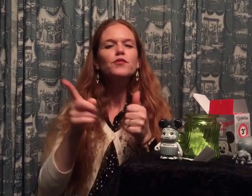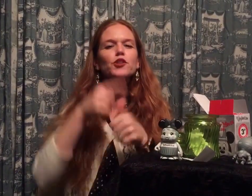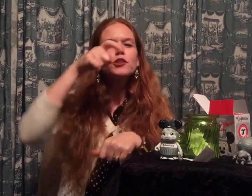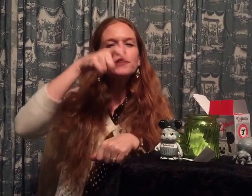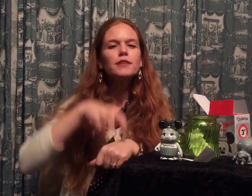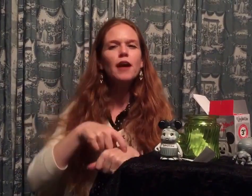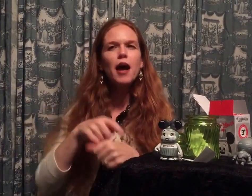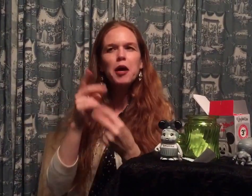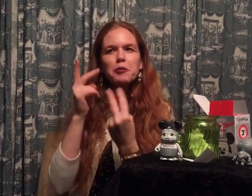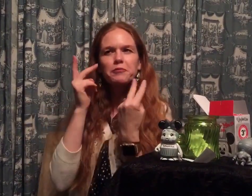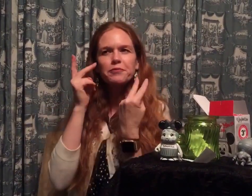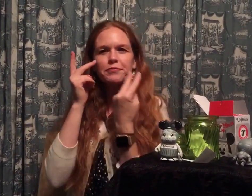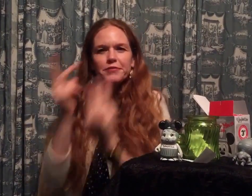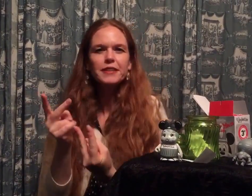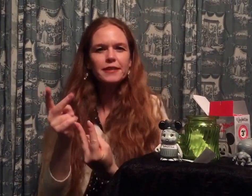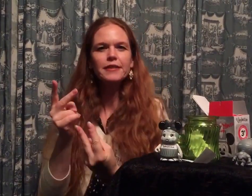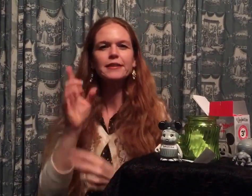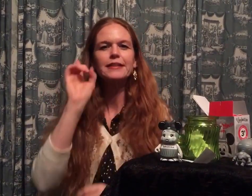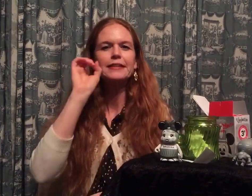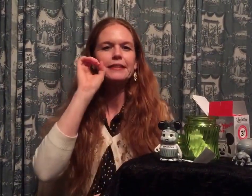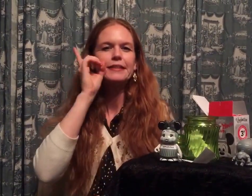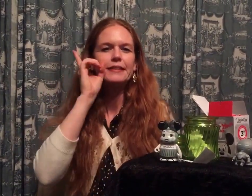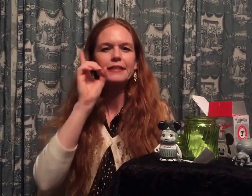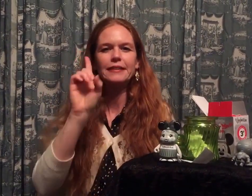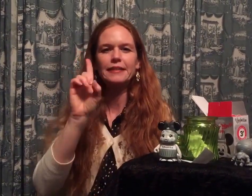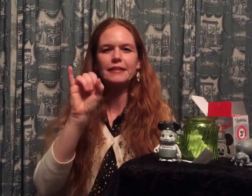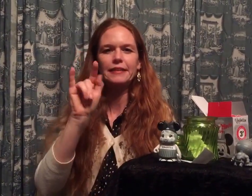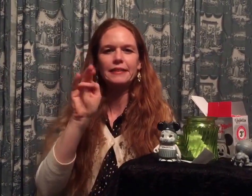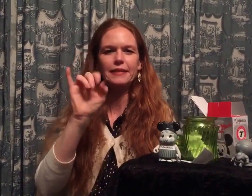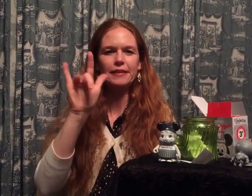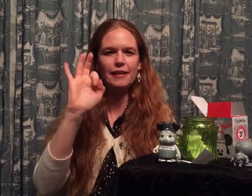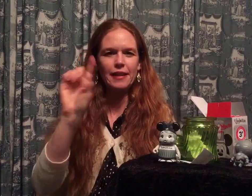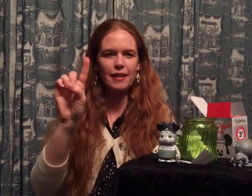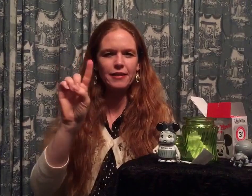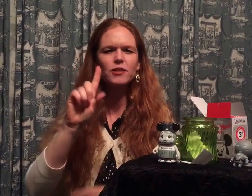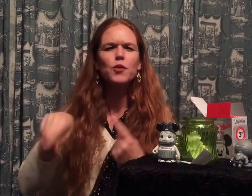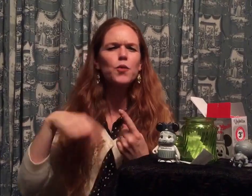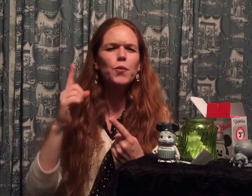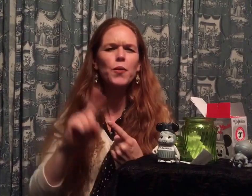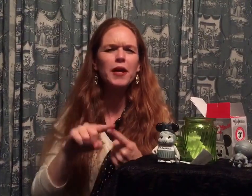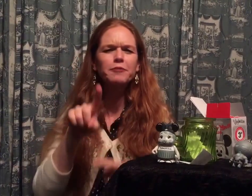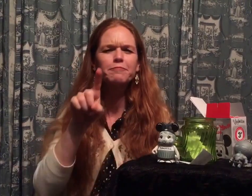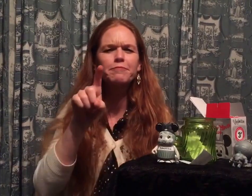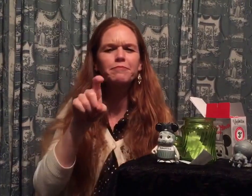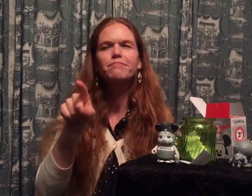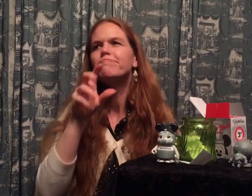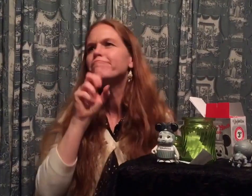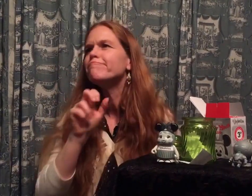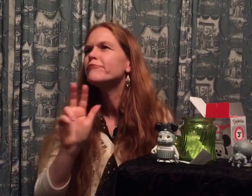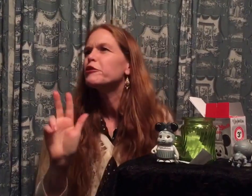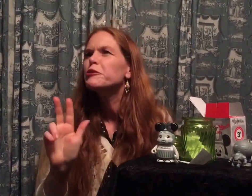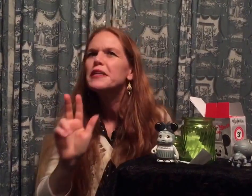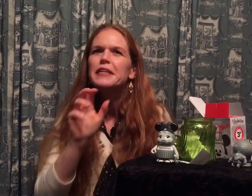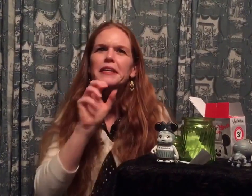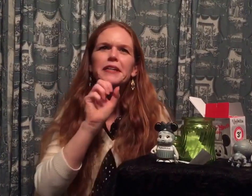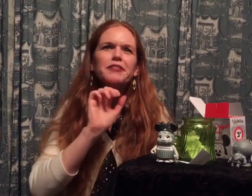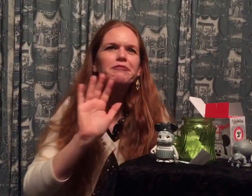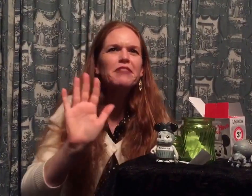-E